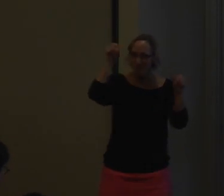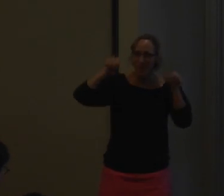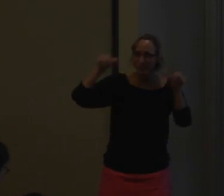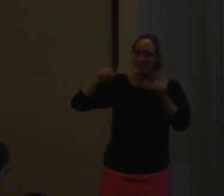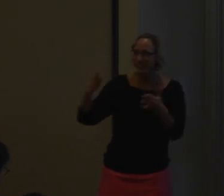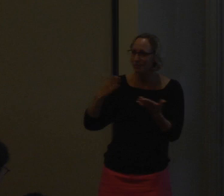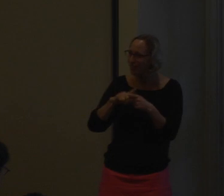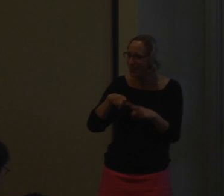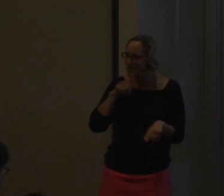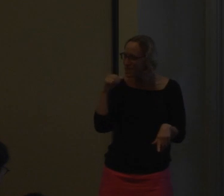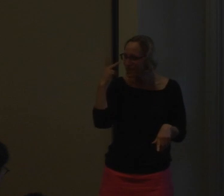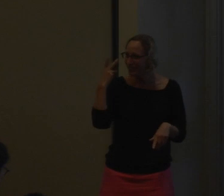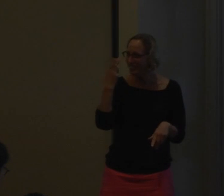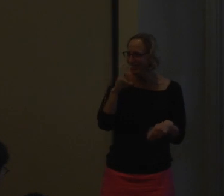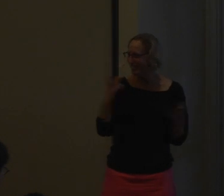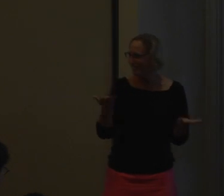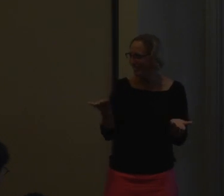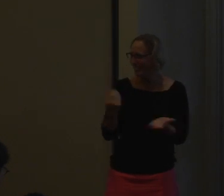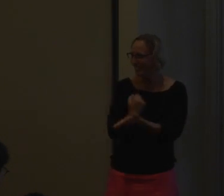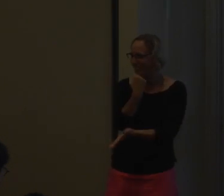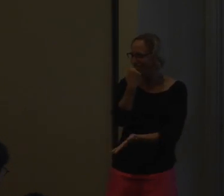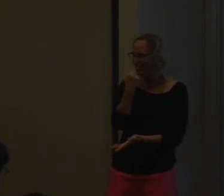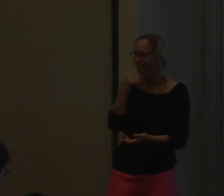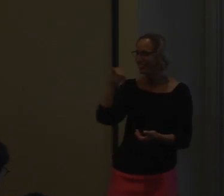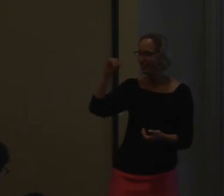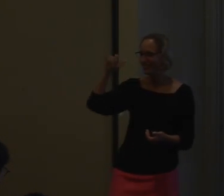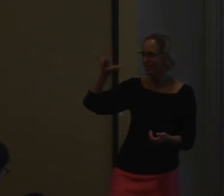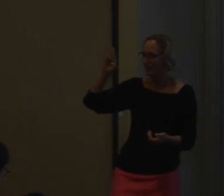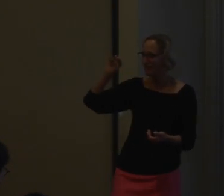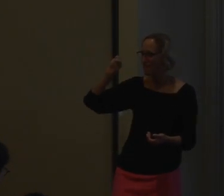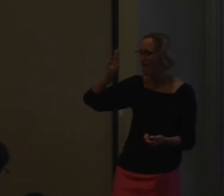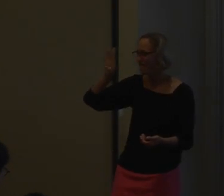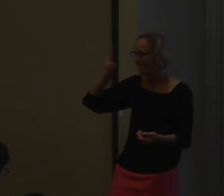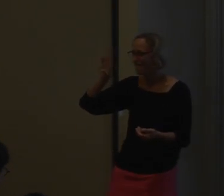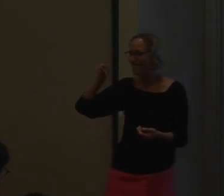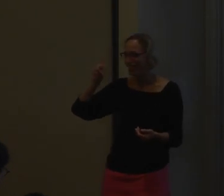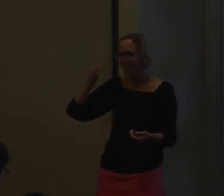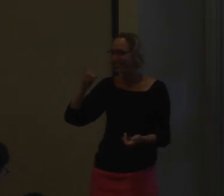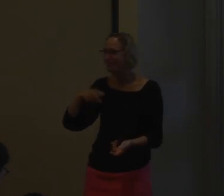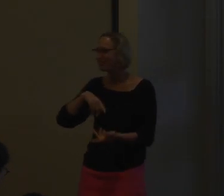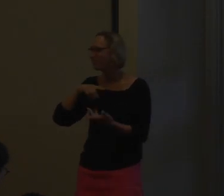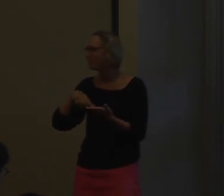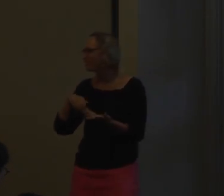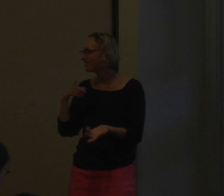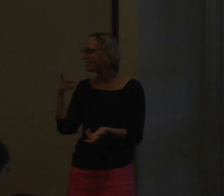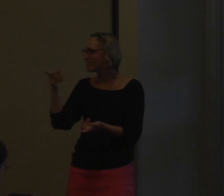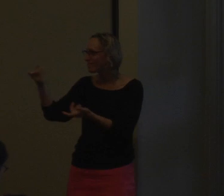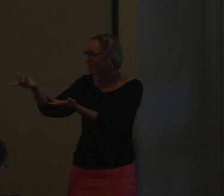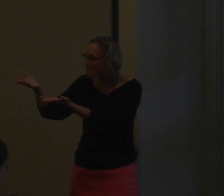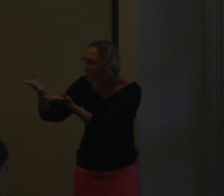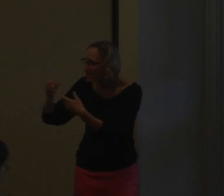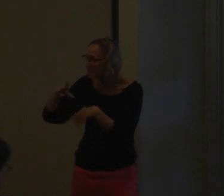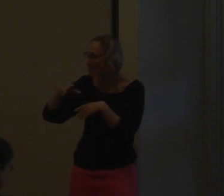Morford. The posters are here, but I don't see her here. I thought I'd see her. Jill Morfield. Yeah, she's not here.